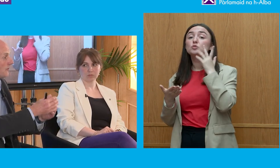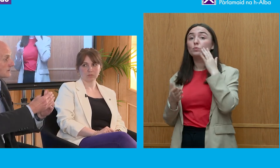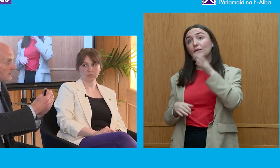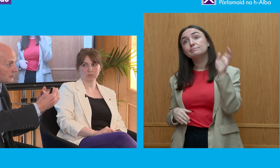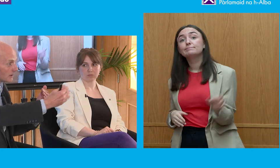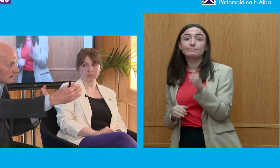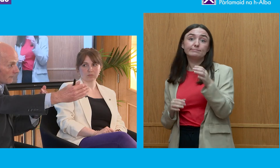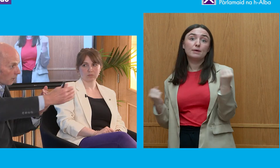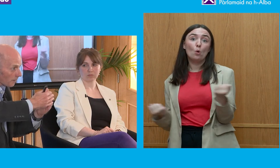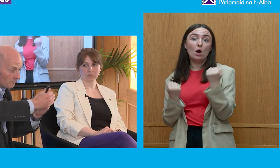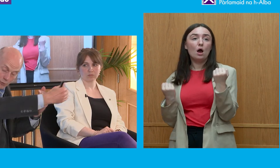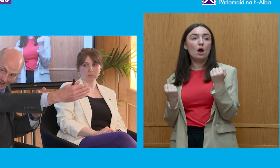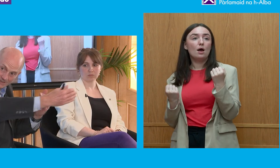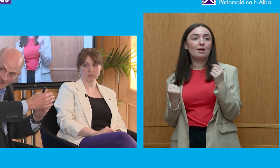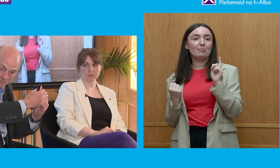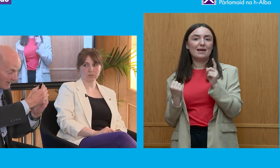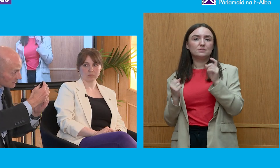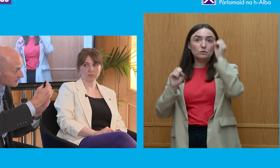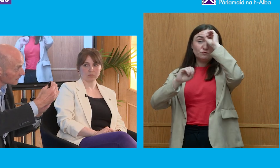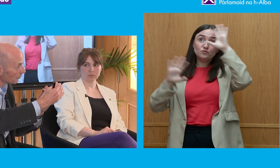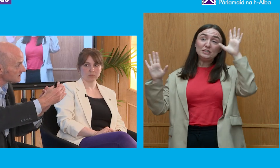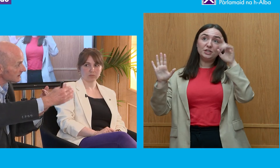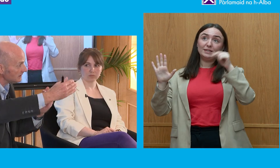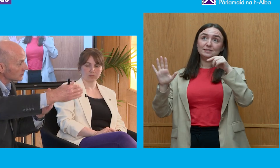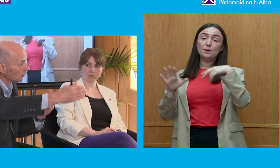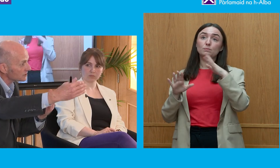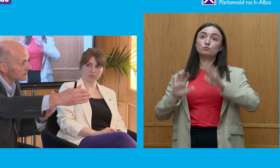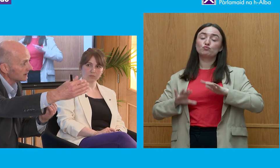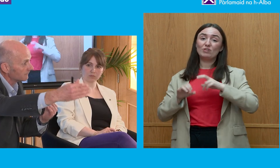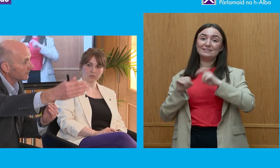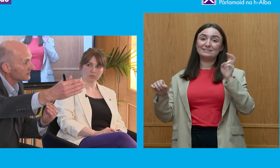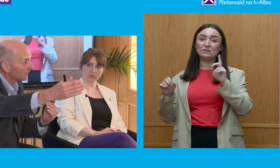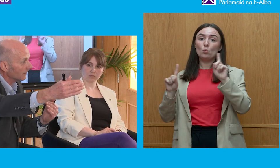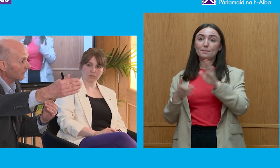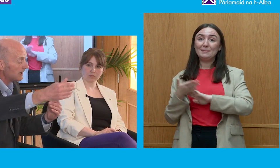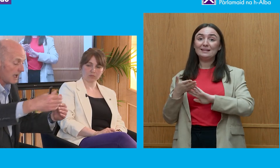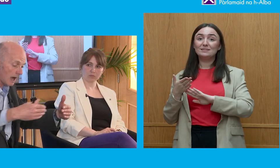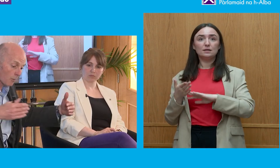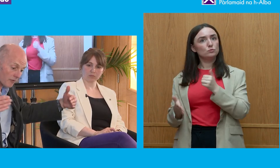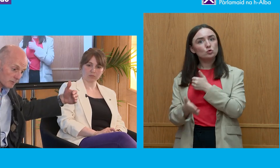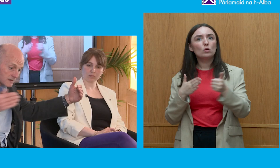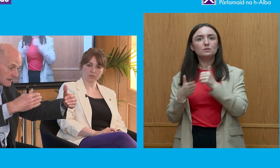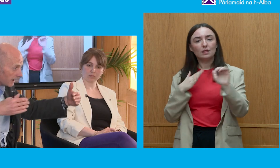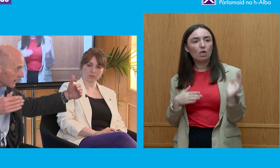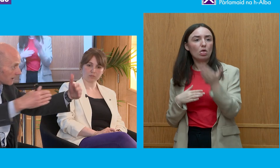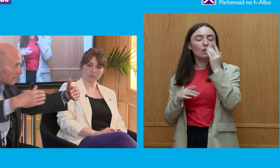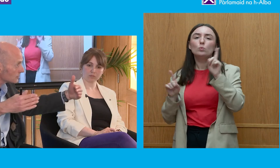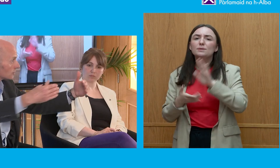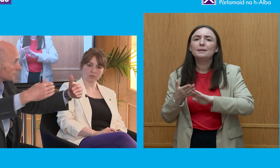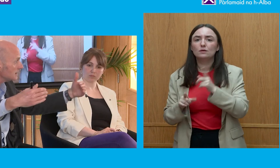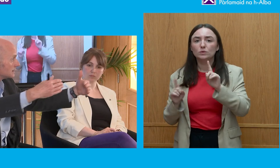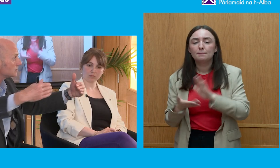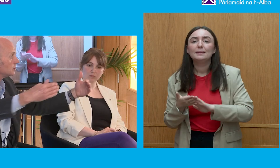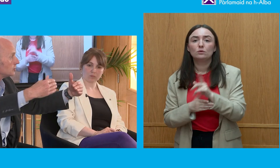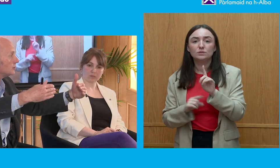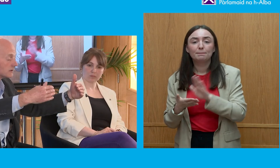this vision of what Brexit meant receded constantly in front of them and what they were seeing is